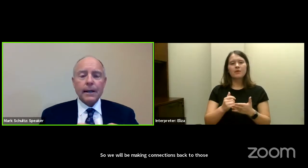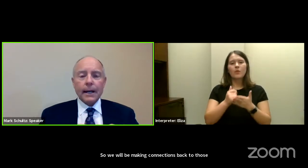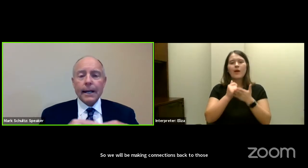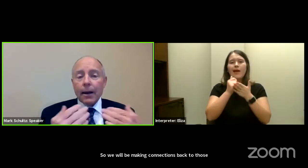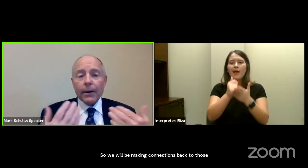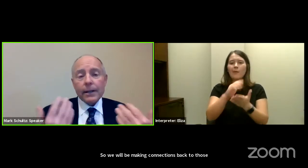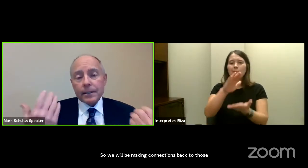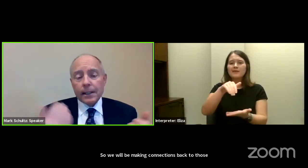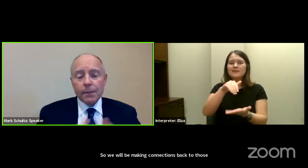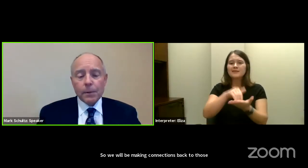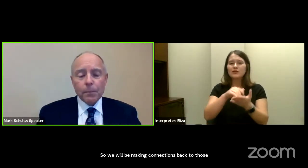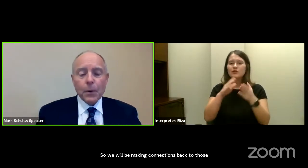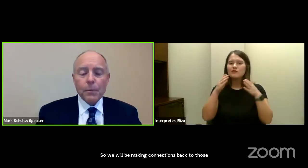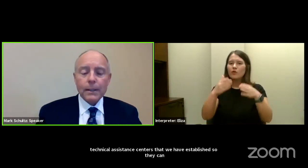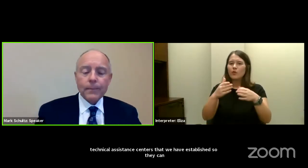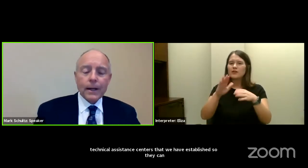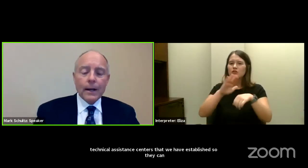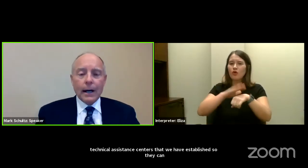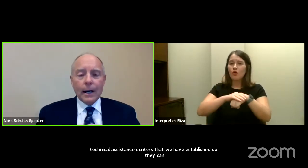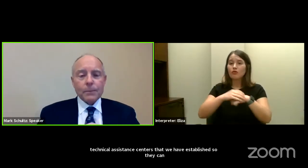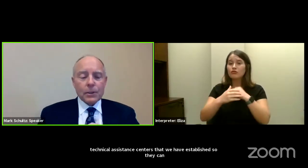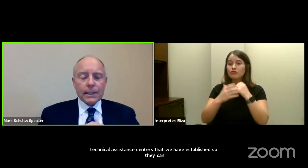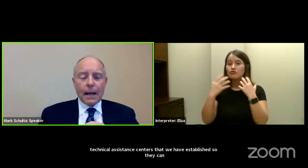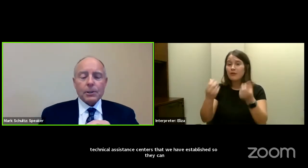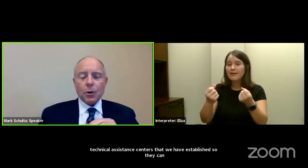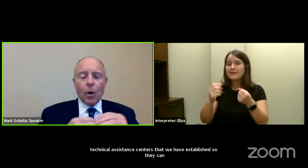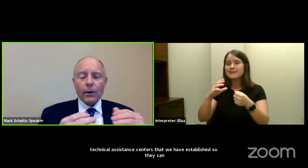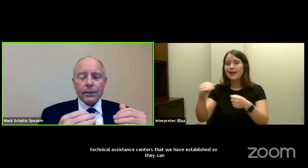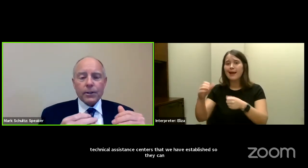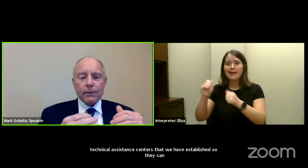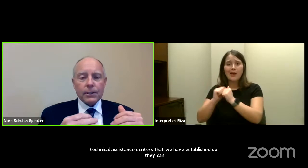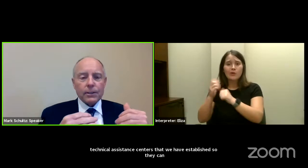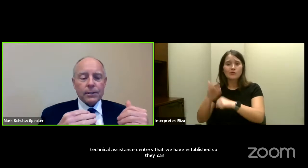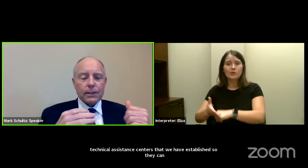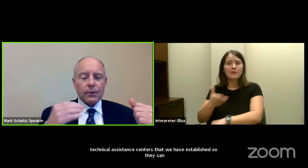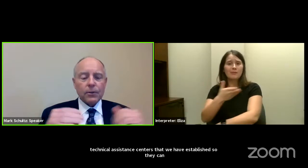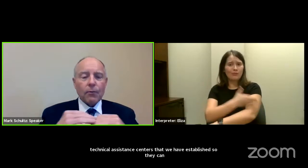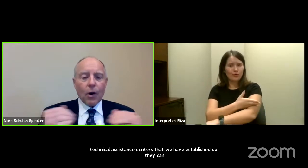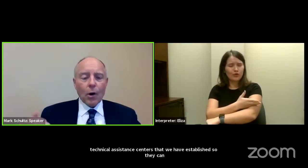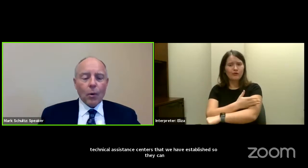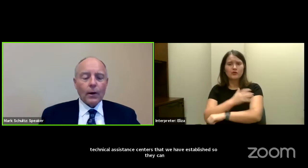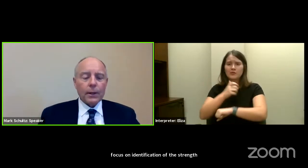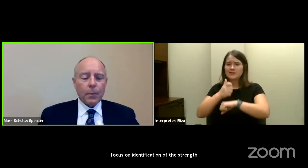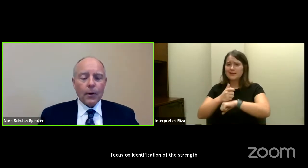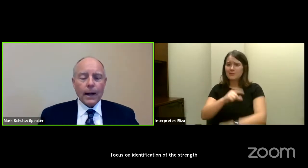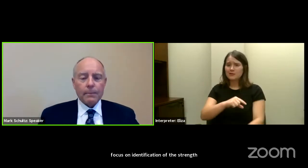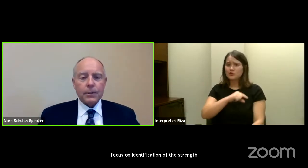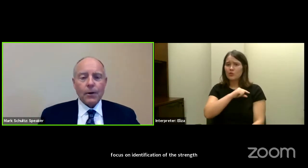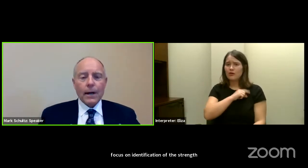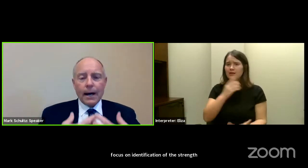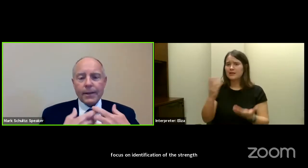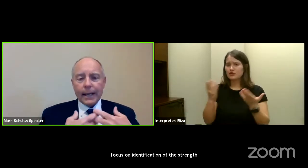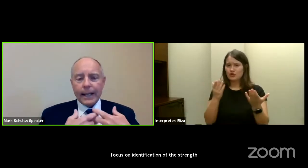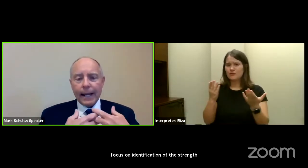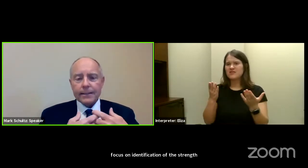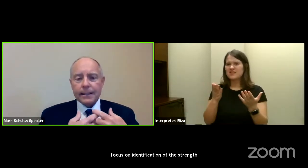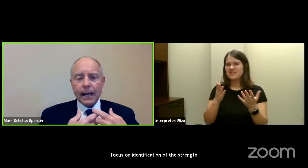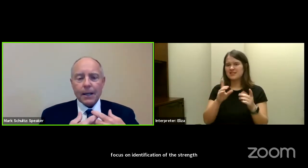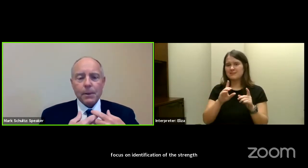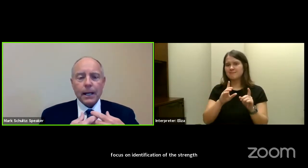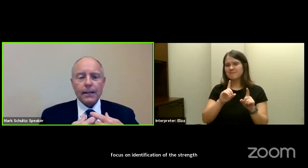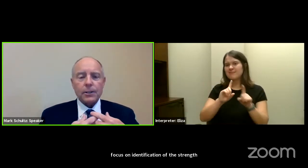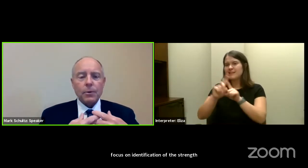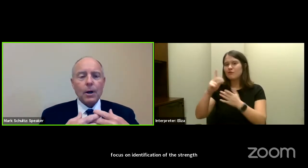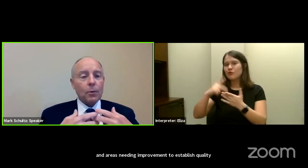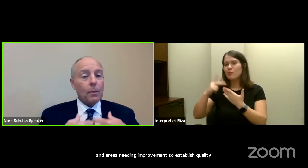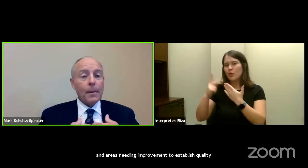strengths and areas needing improvement to establish quality services in those overall quality programs. So I think enhancing